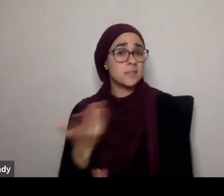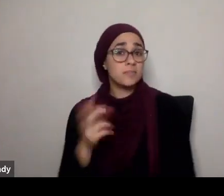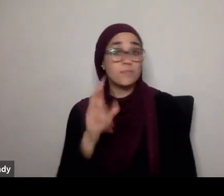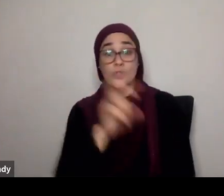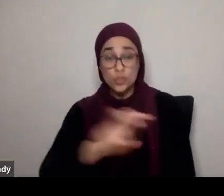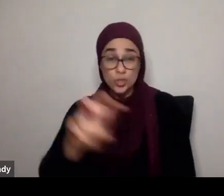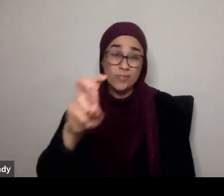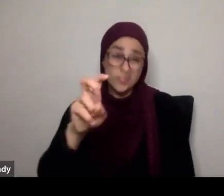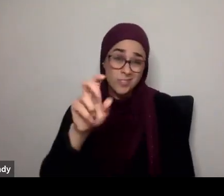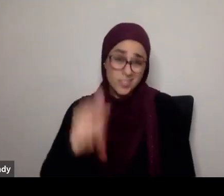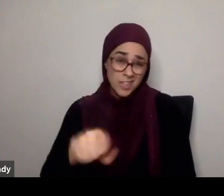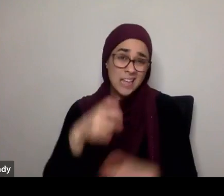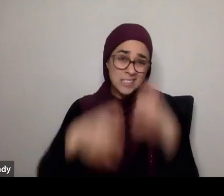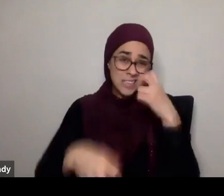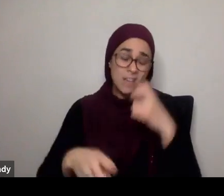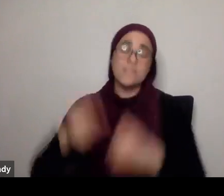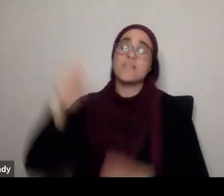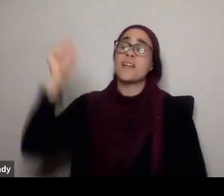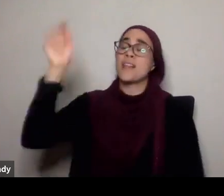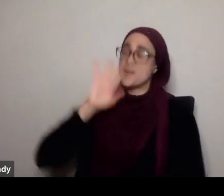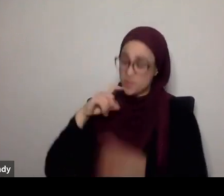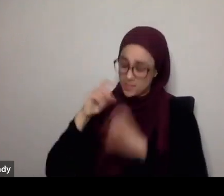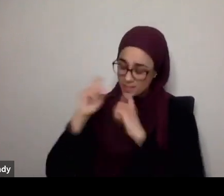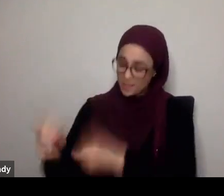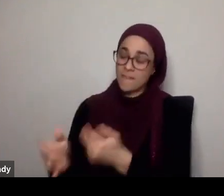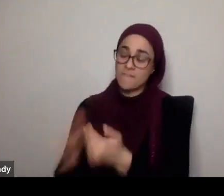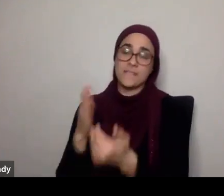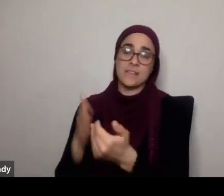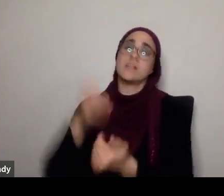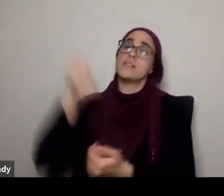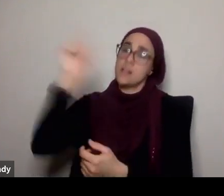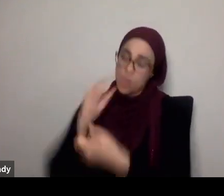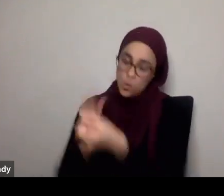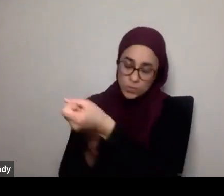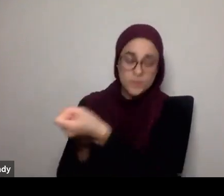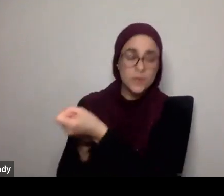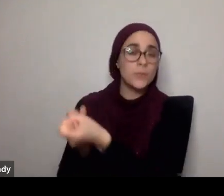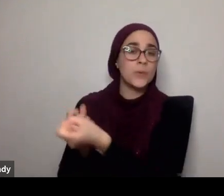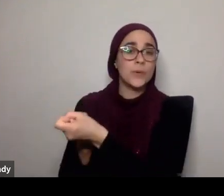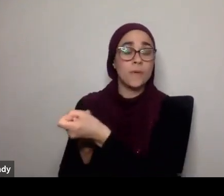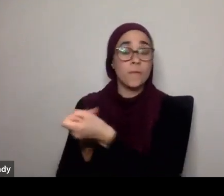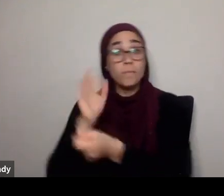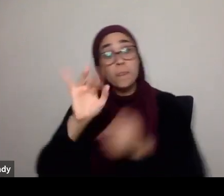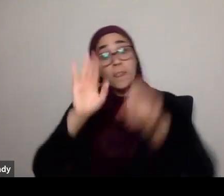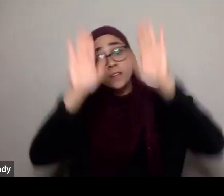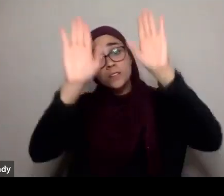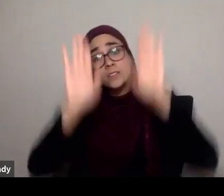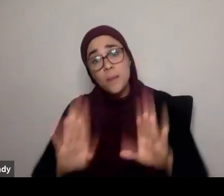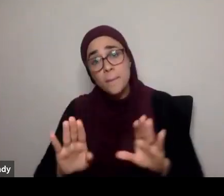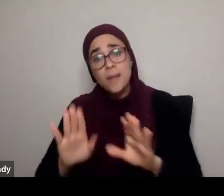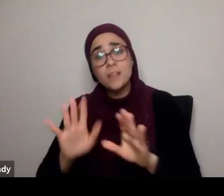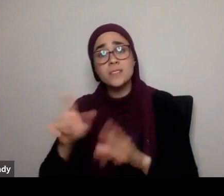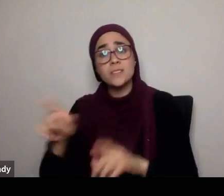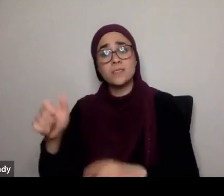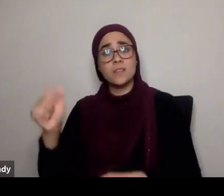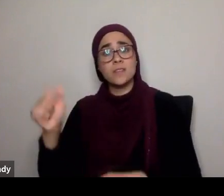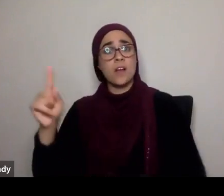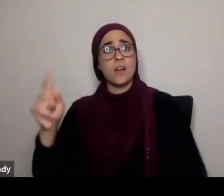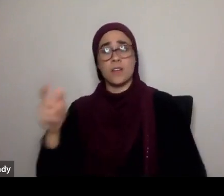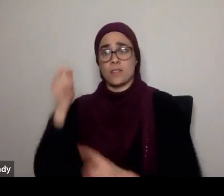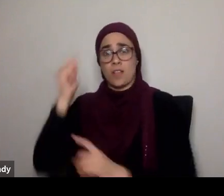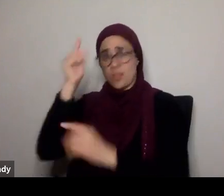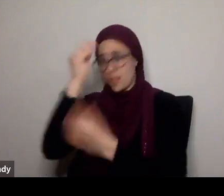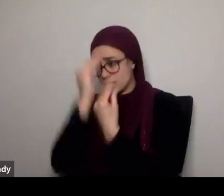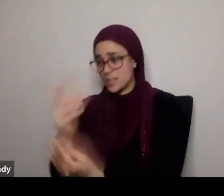tough, I will make it easy for you, I will be there along your side, and this is amazing reassurance, from the very beginning, of the